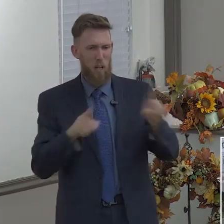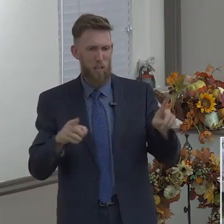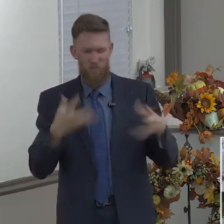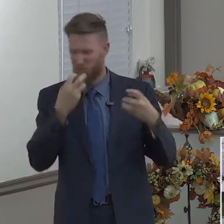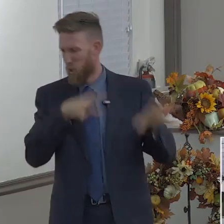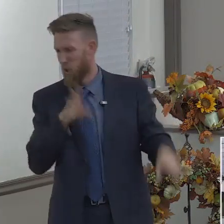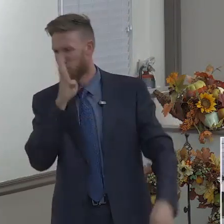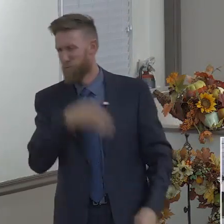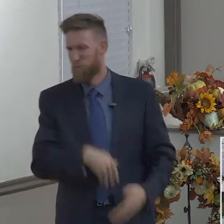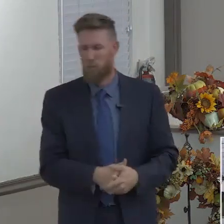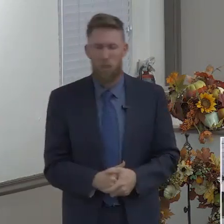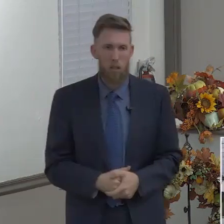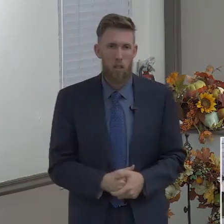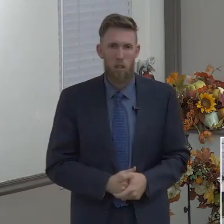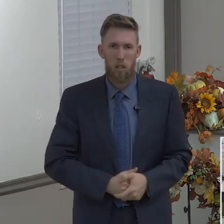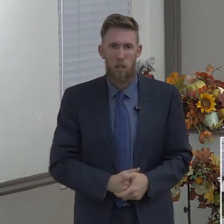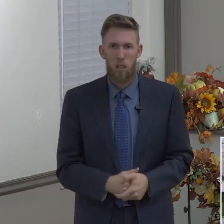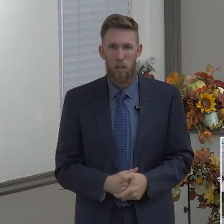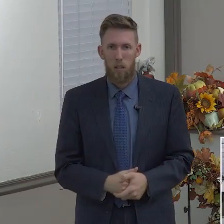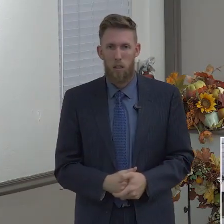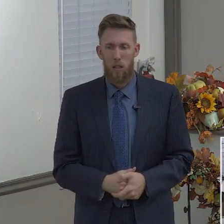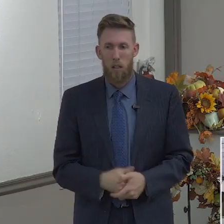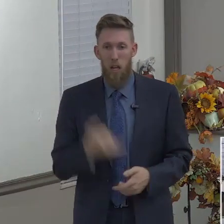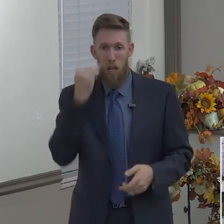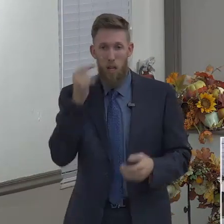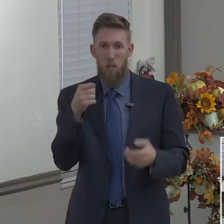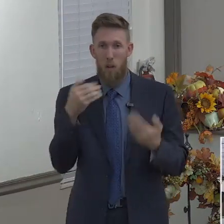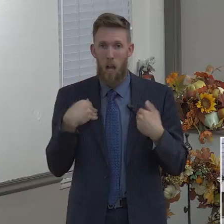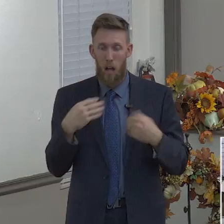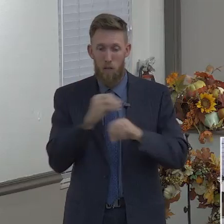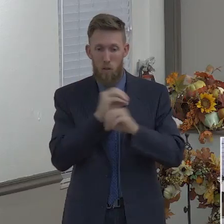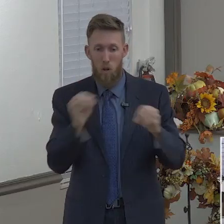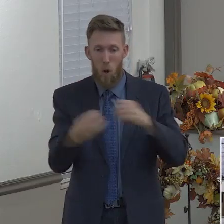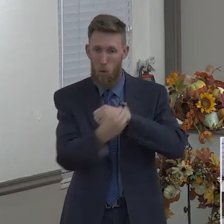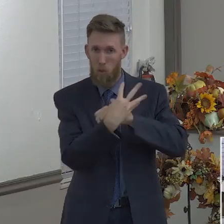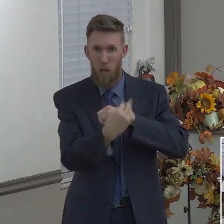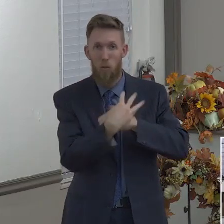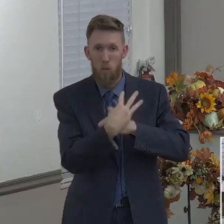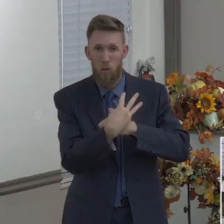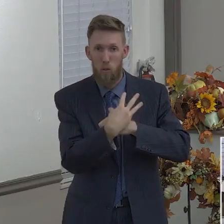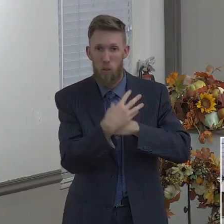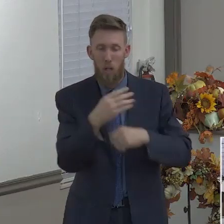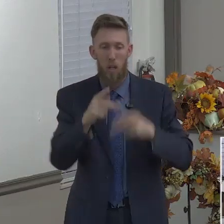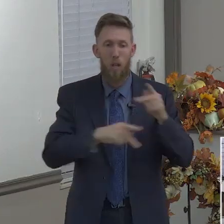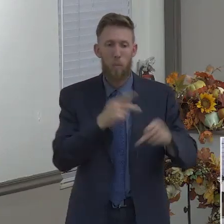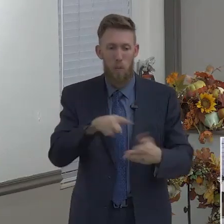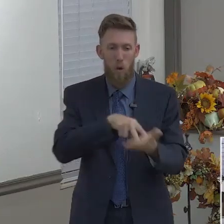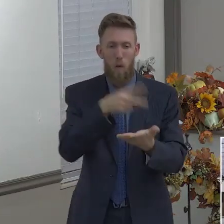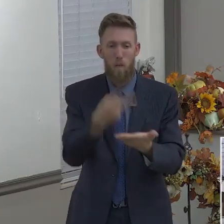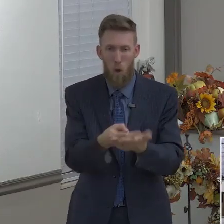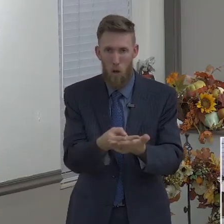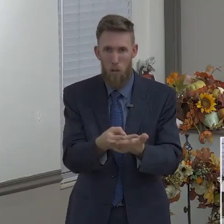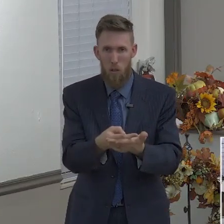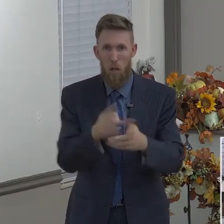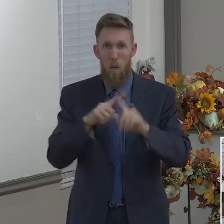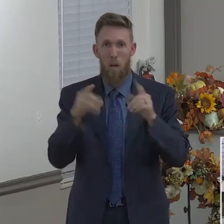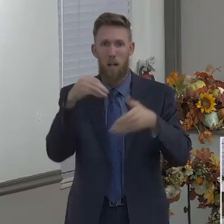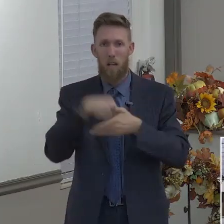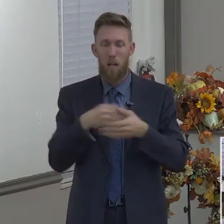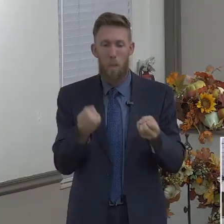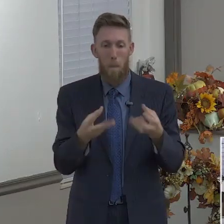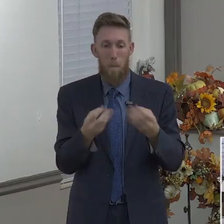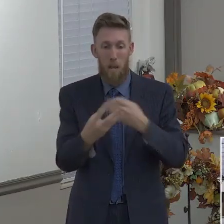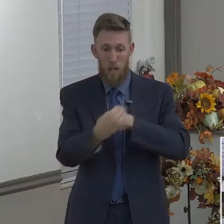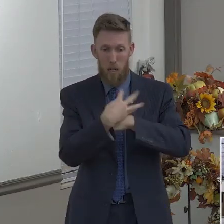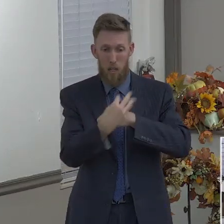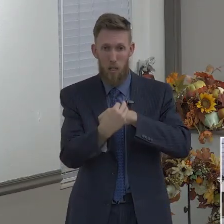applies to you. Where no counsel is, the people follow. But in the multitude of counselors, there is safety. There is a